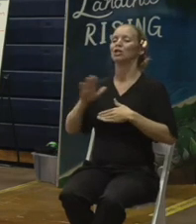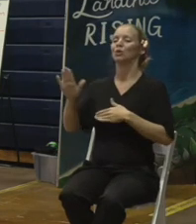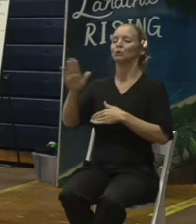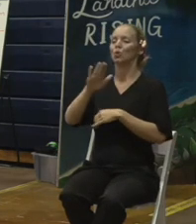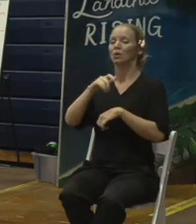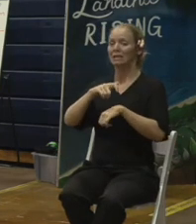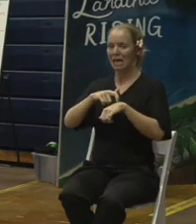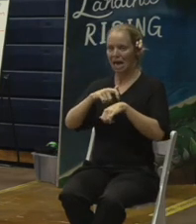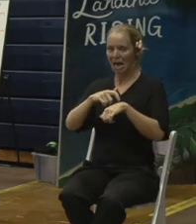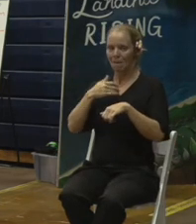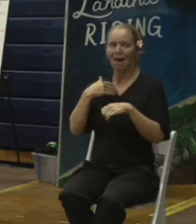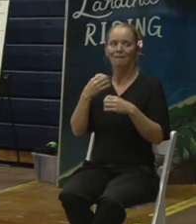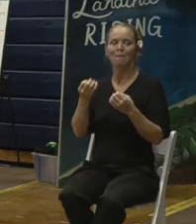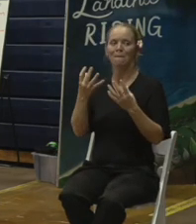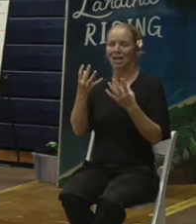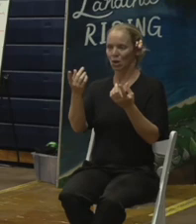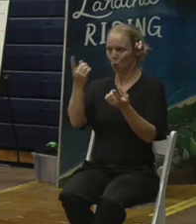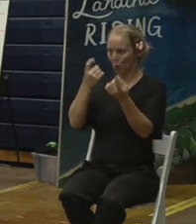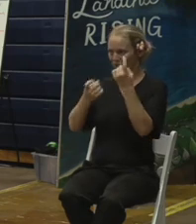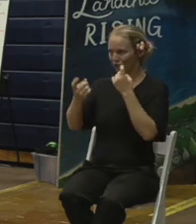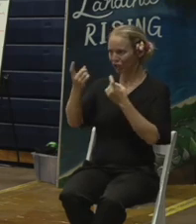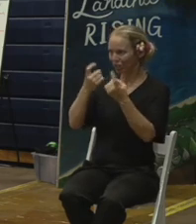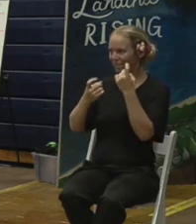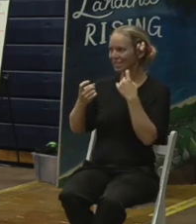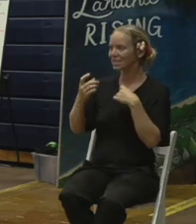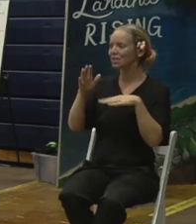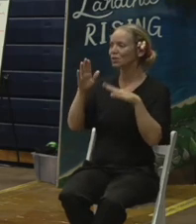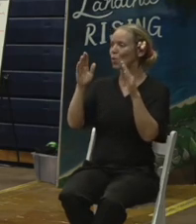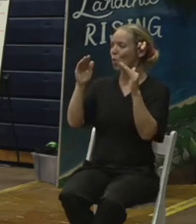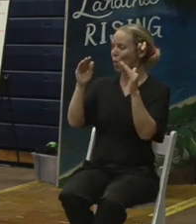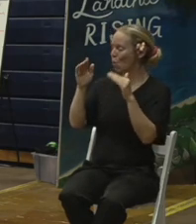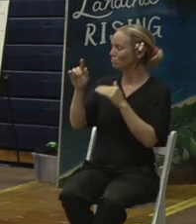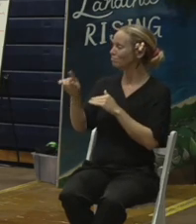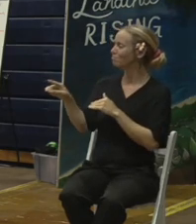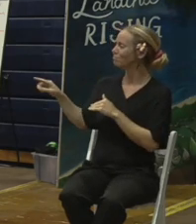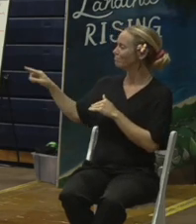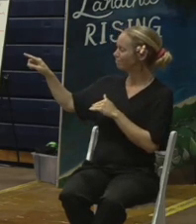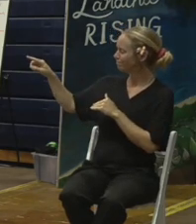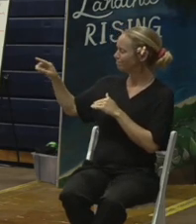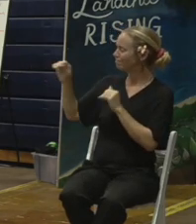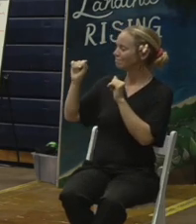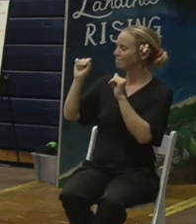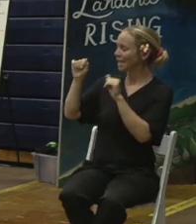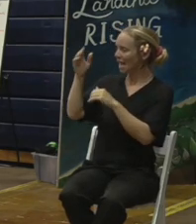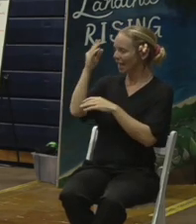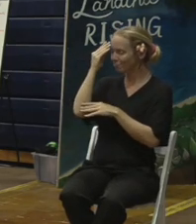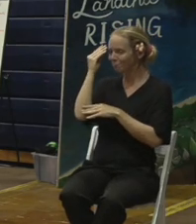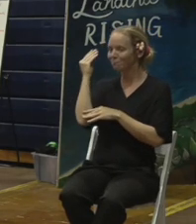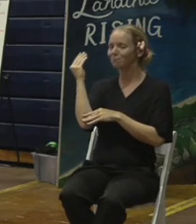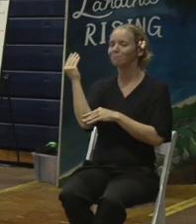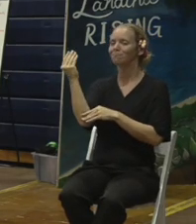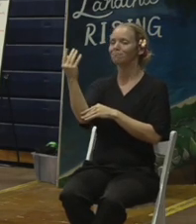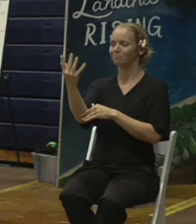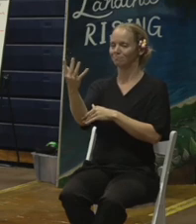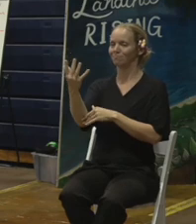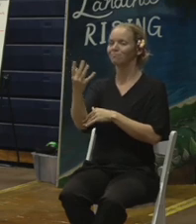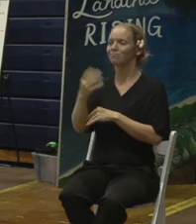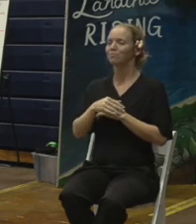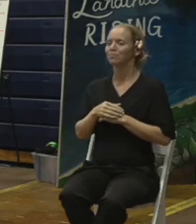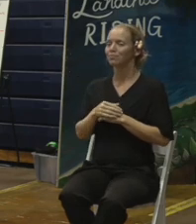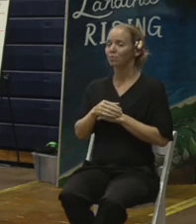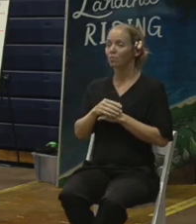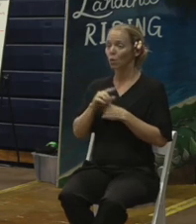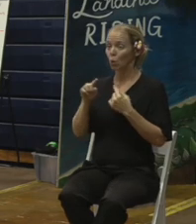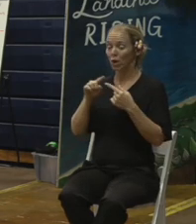of questions over time. We're going to hope that these folks can give you some good sharing of information. When you walked